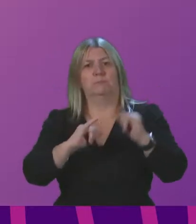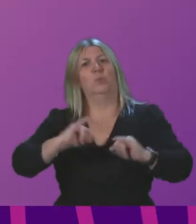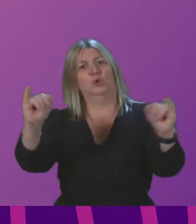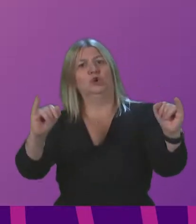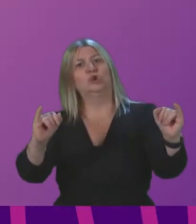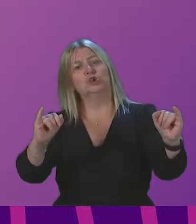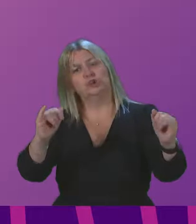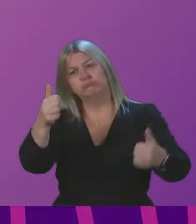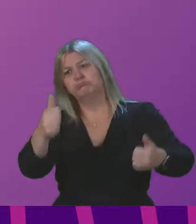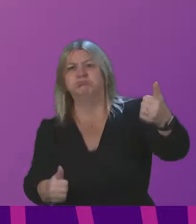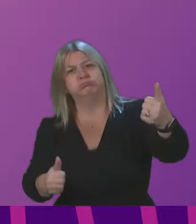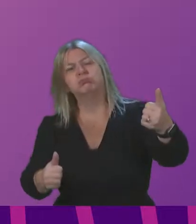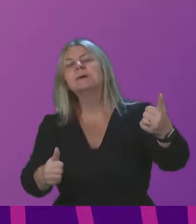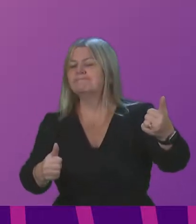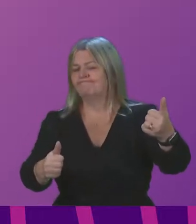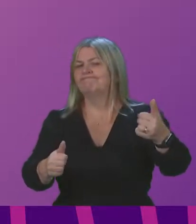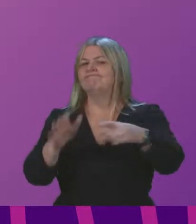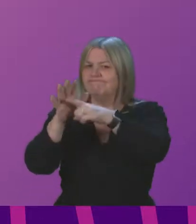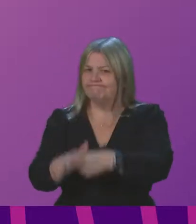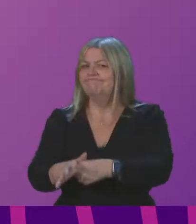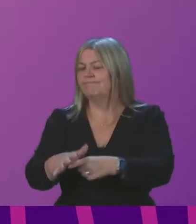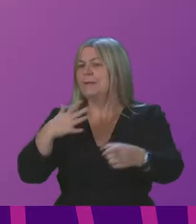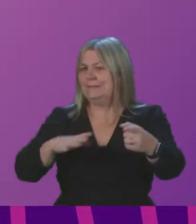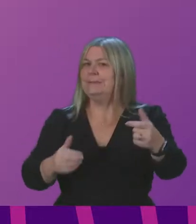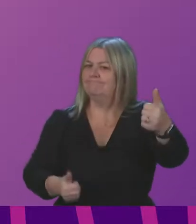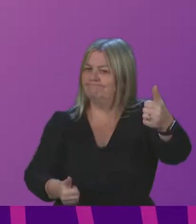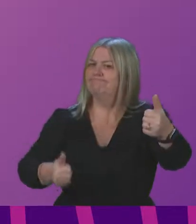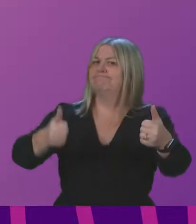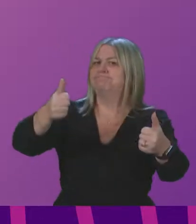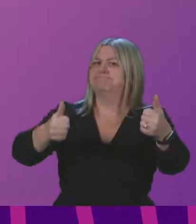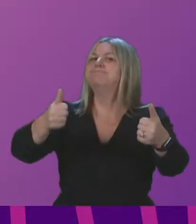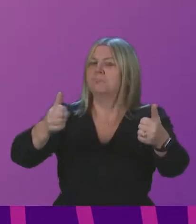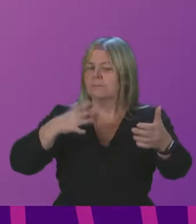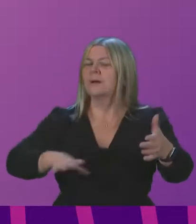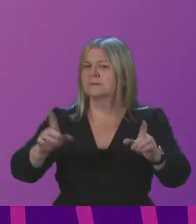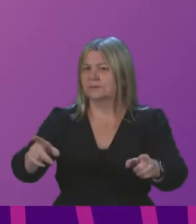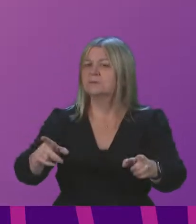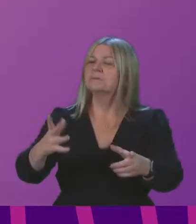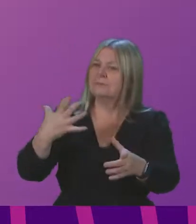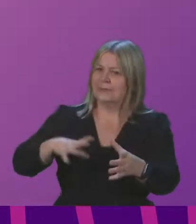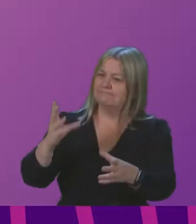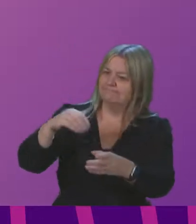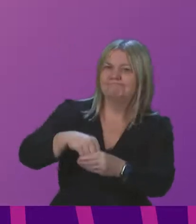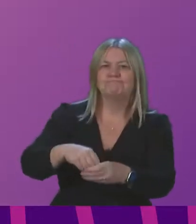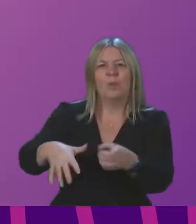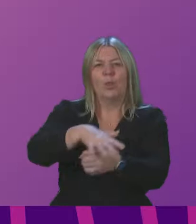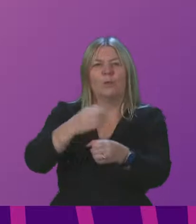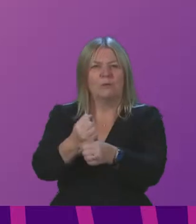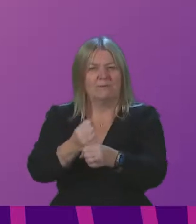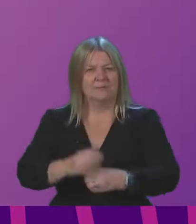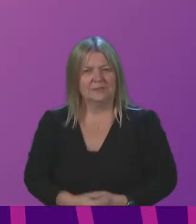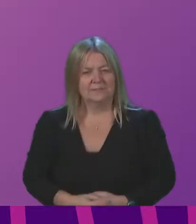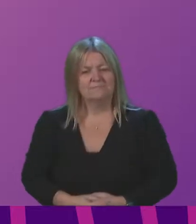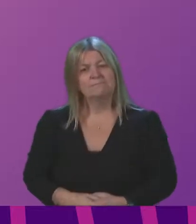This can only be achieved with the full involvement of local government. However, to do this, local